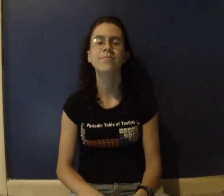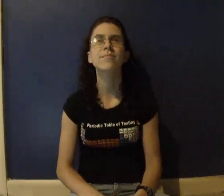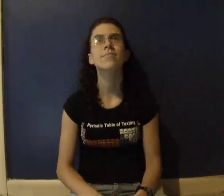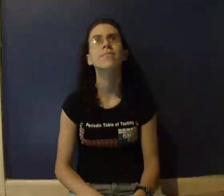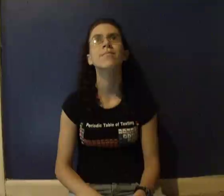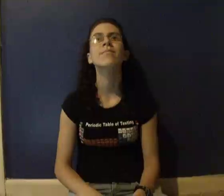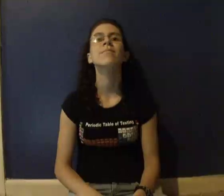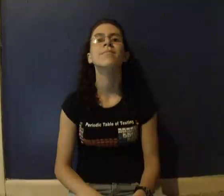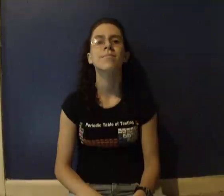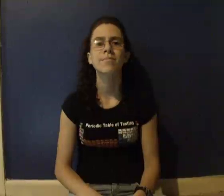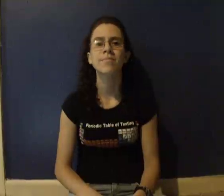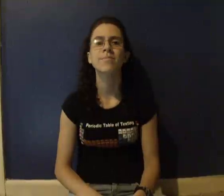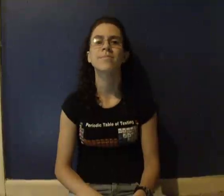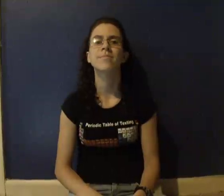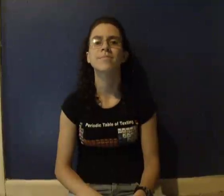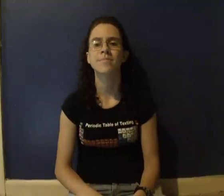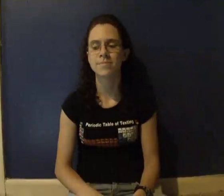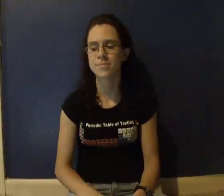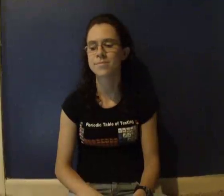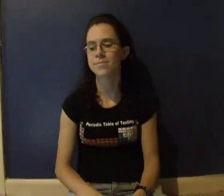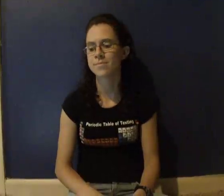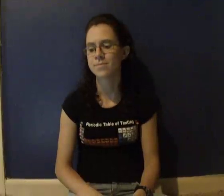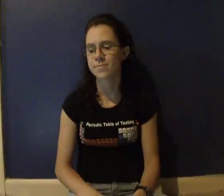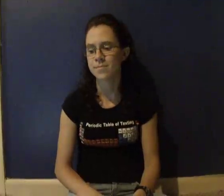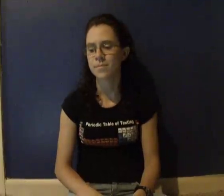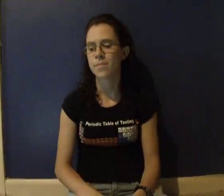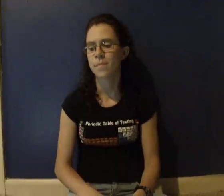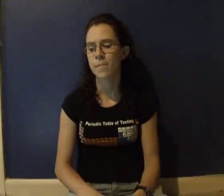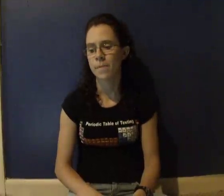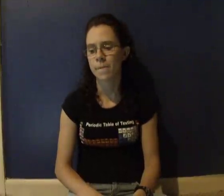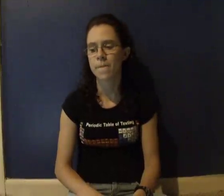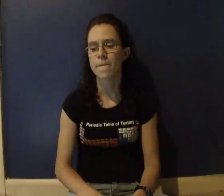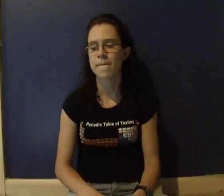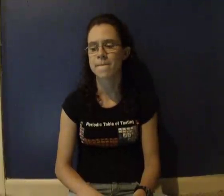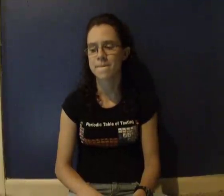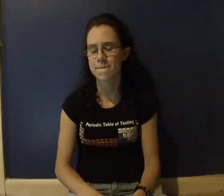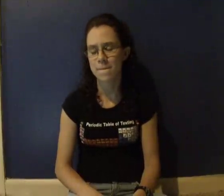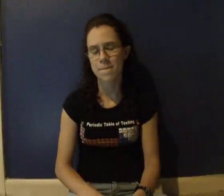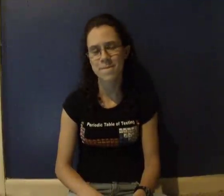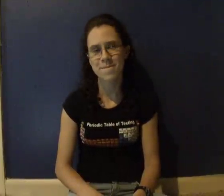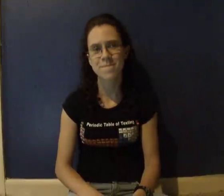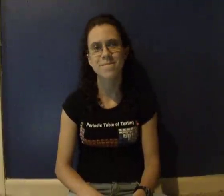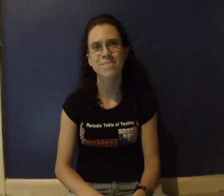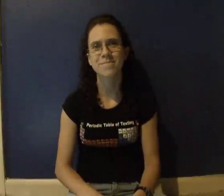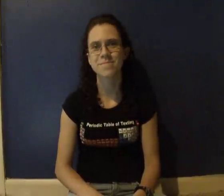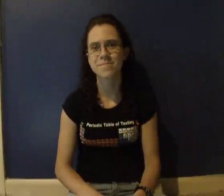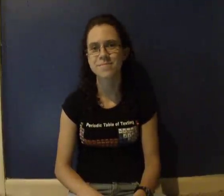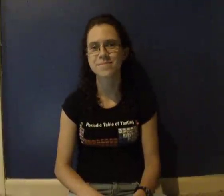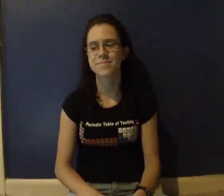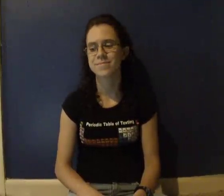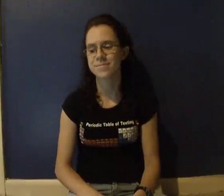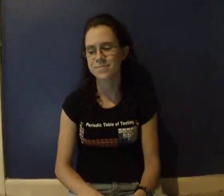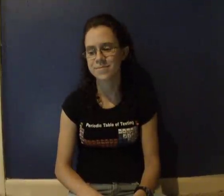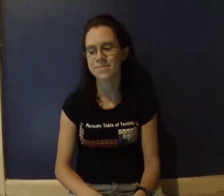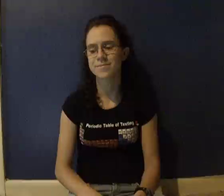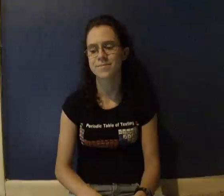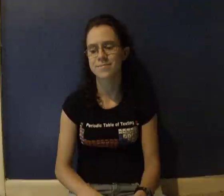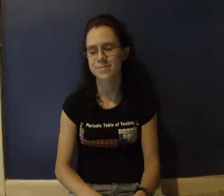That I can't without